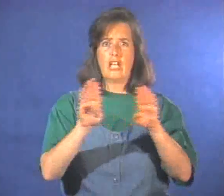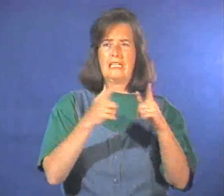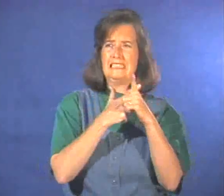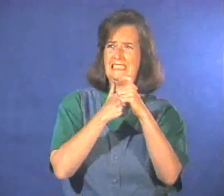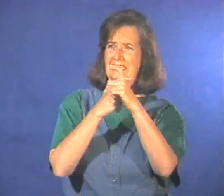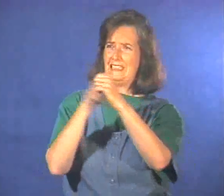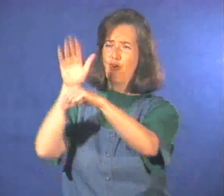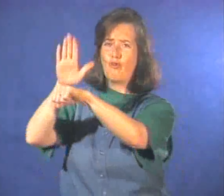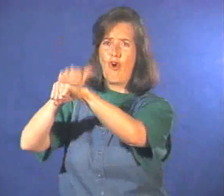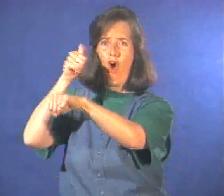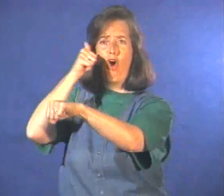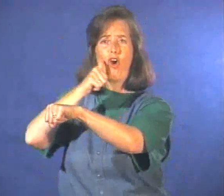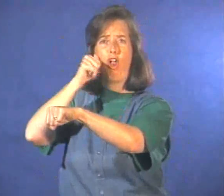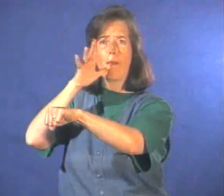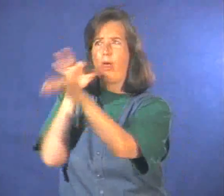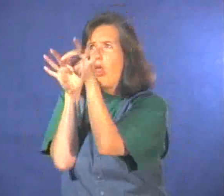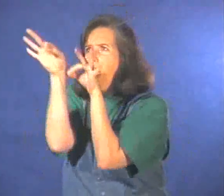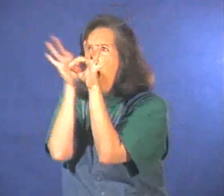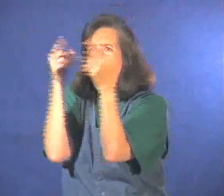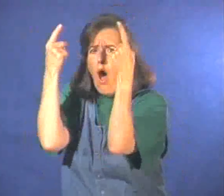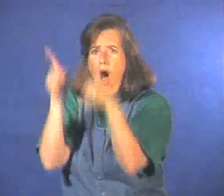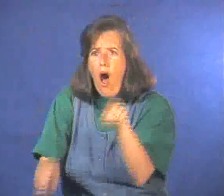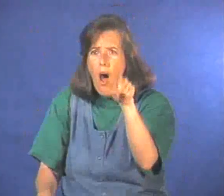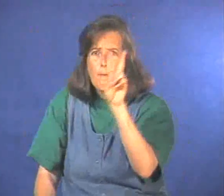The children run and find the girl's mother.